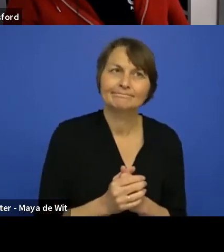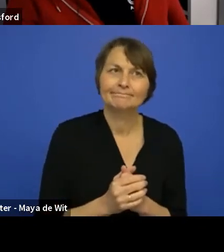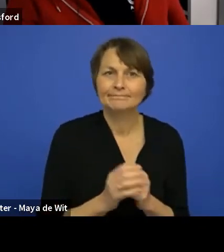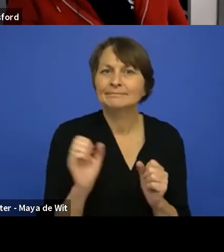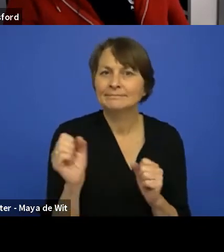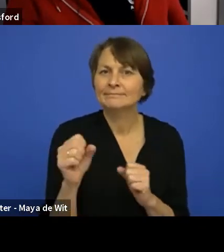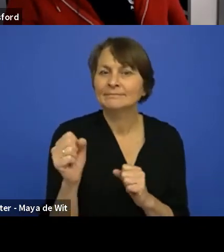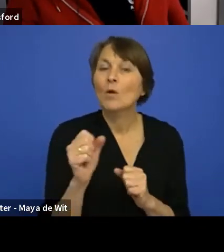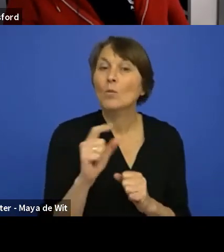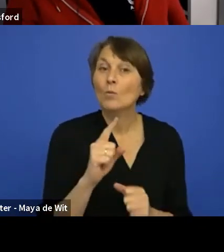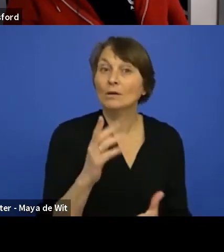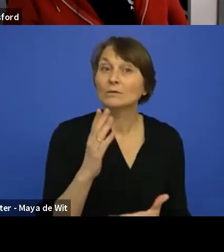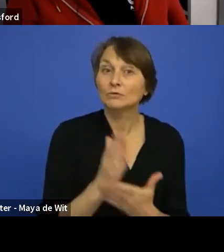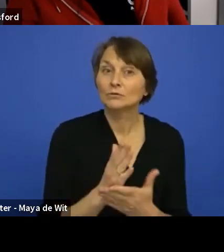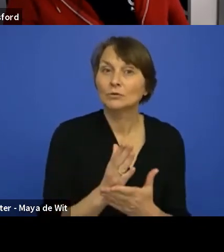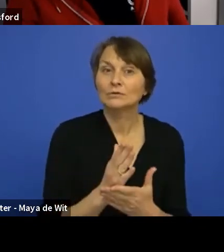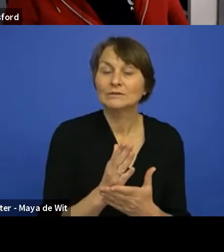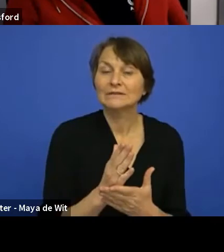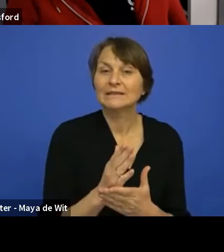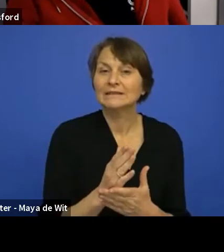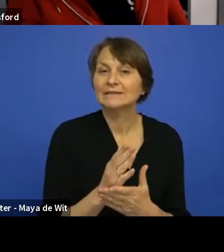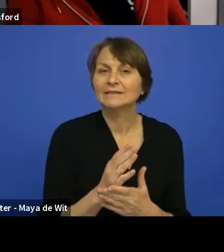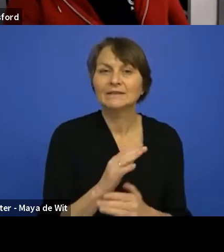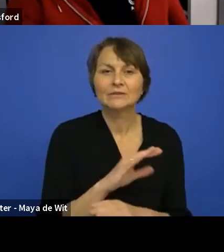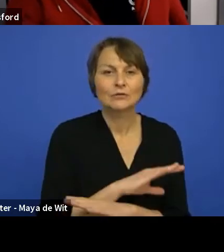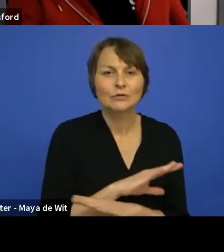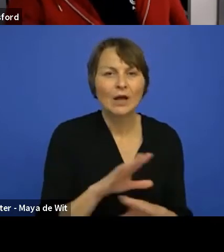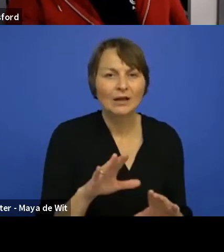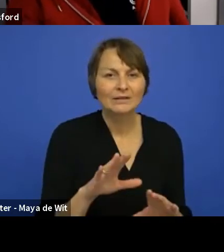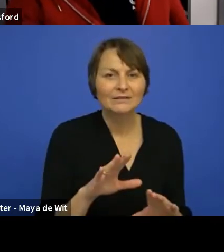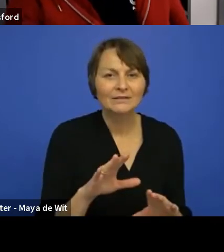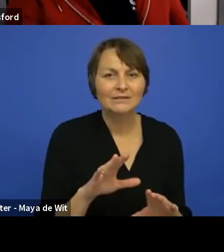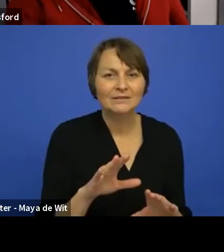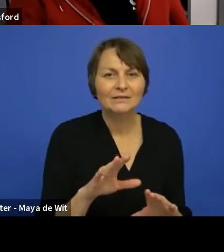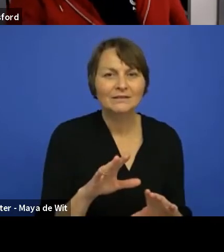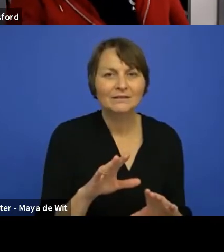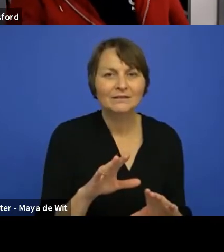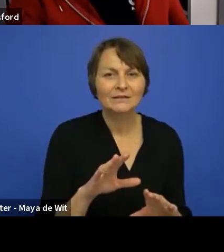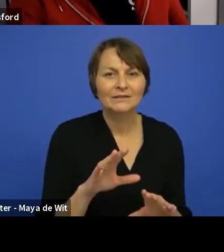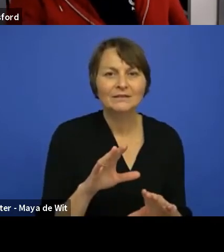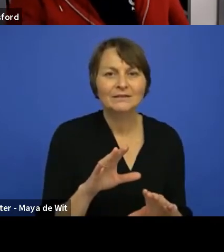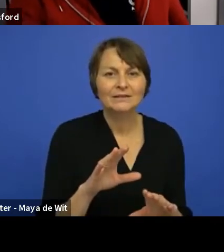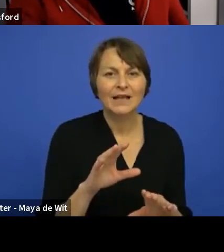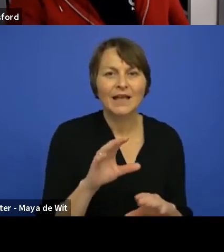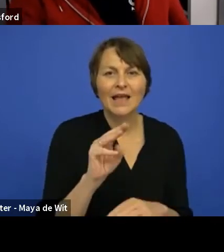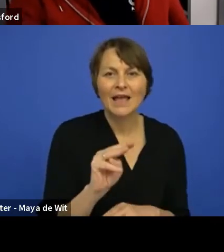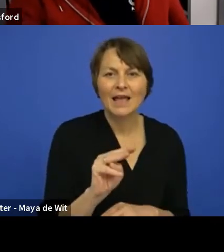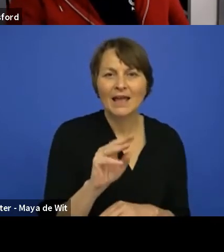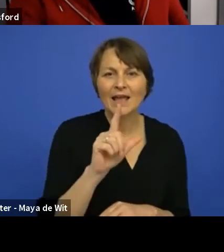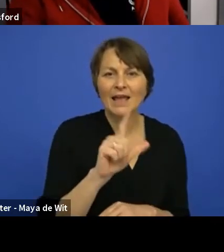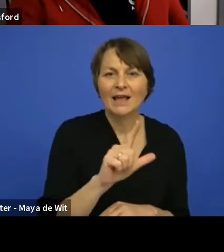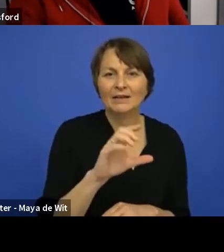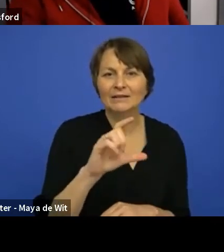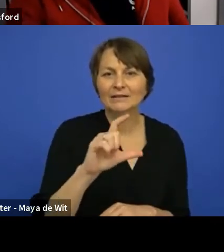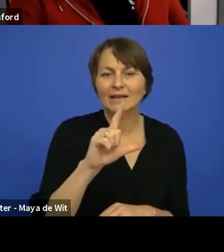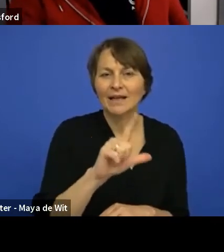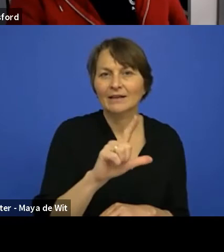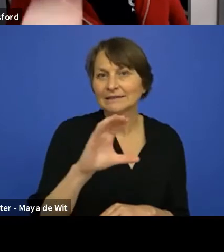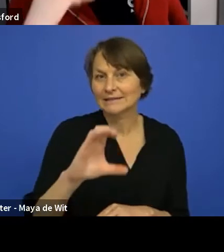that it's not an LTS, uh, so that if you choose the LTS, you get something that is, uh, solid and that, that is well-tested